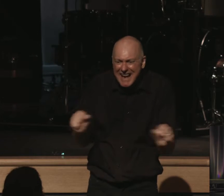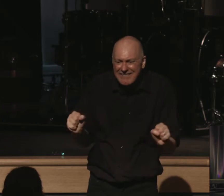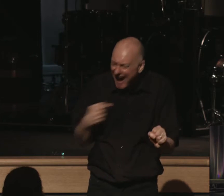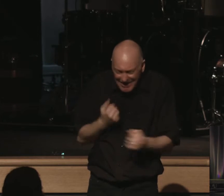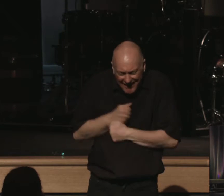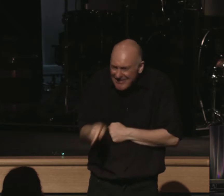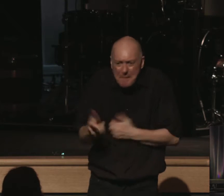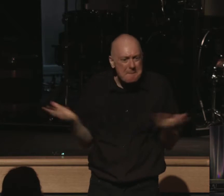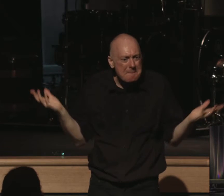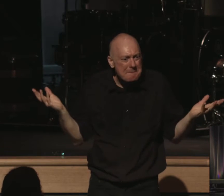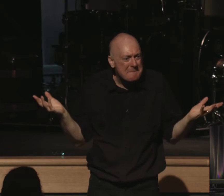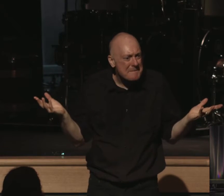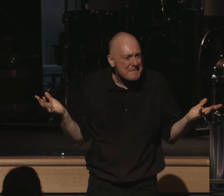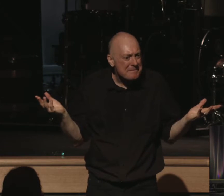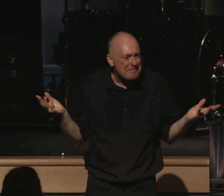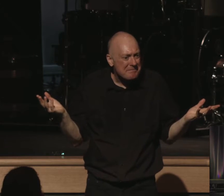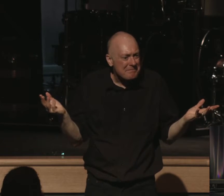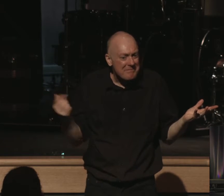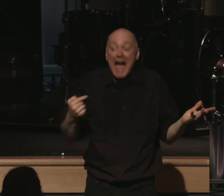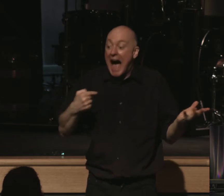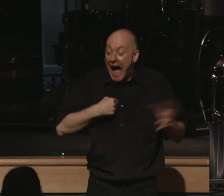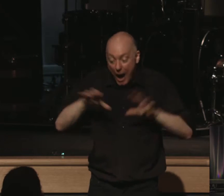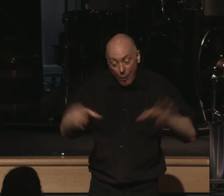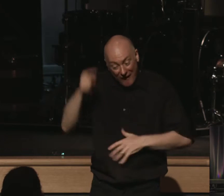They're loved. I'll do the work for them now.